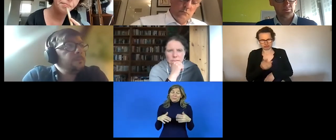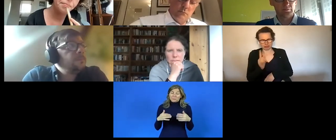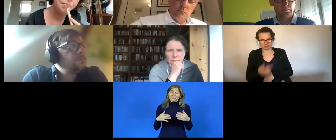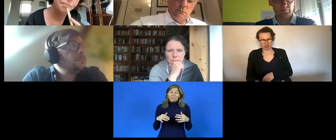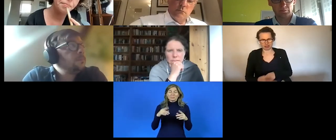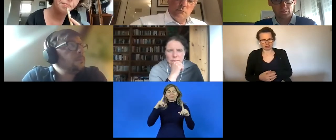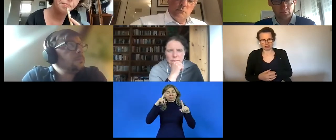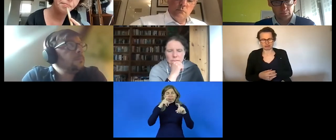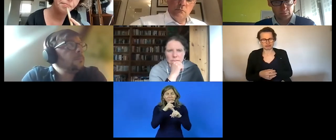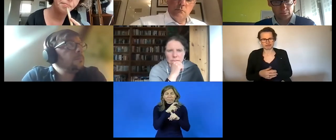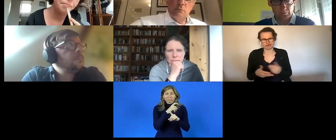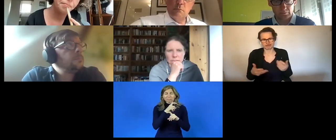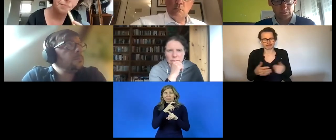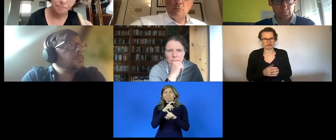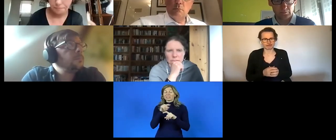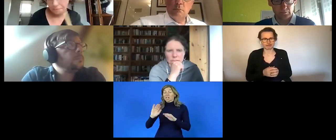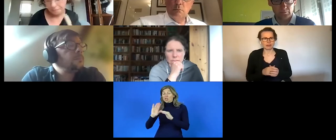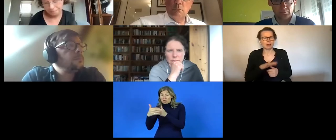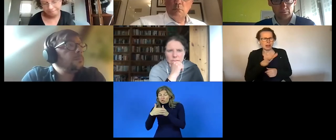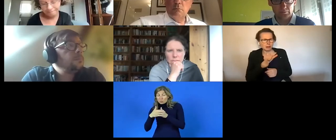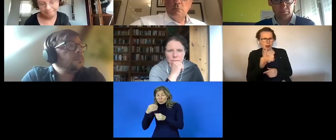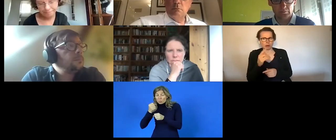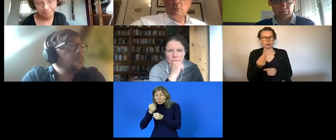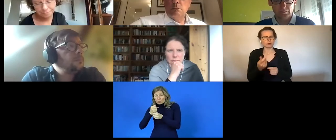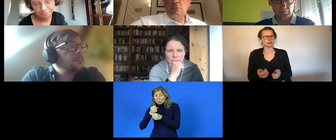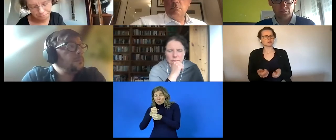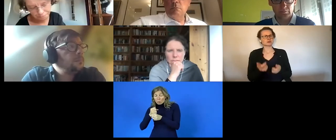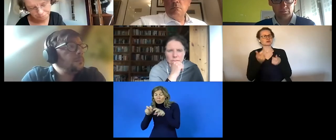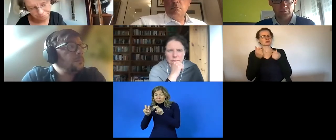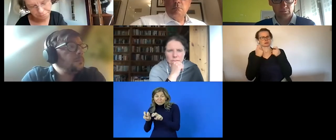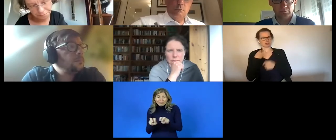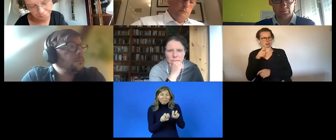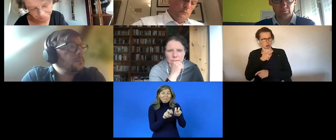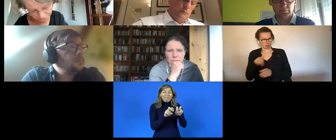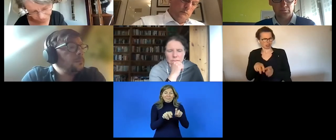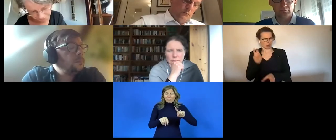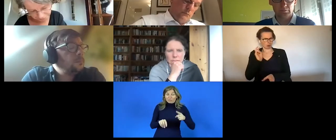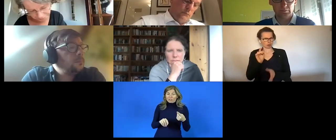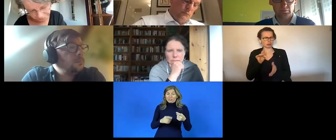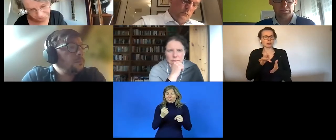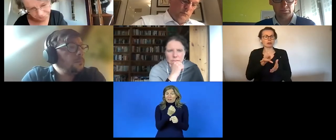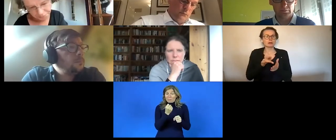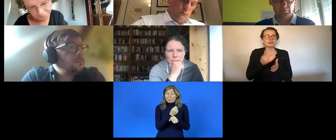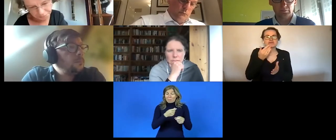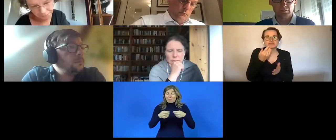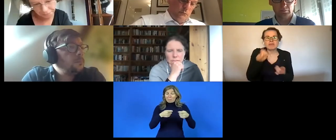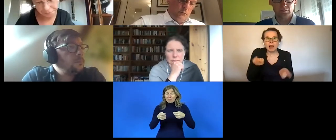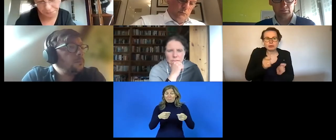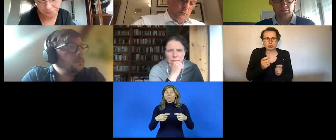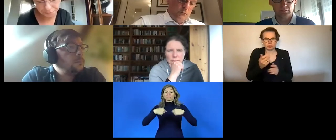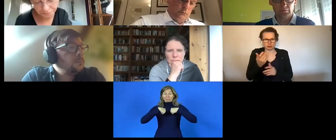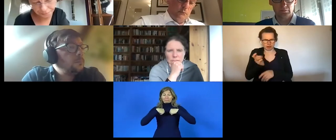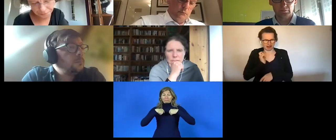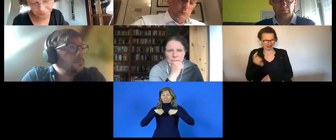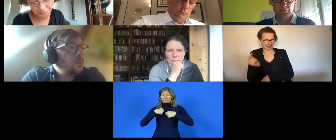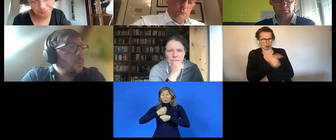from such a sheltered workshop to the first labor market i am employed in such a workshop